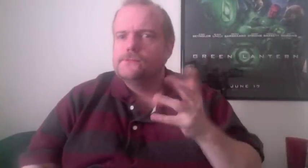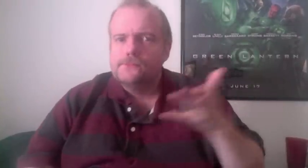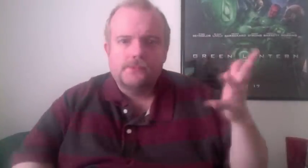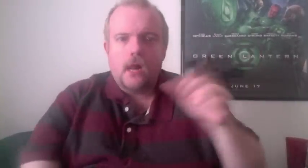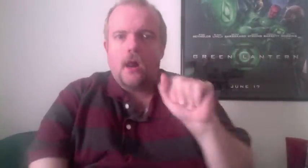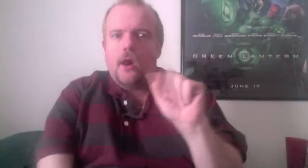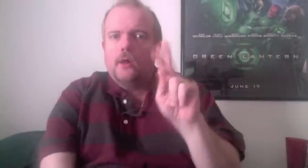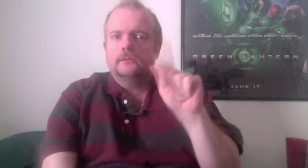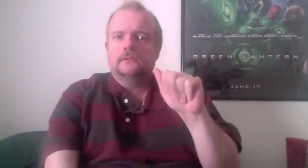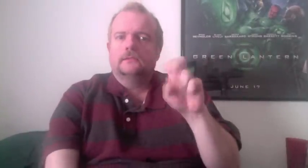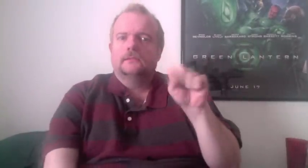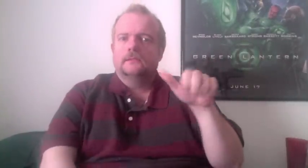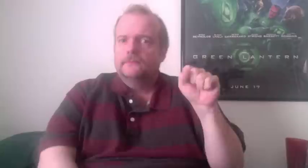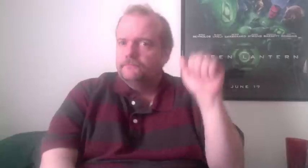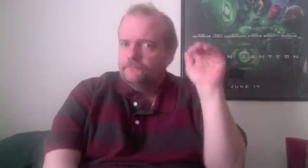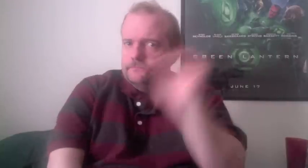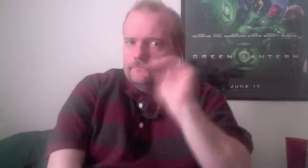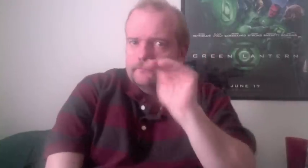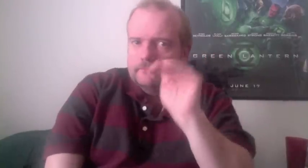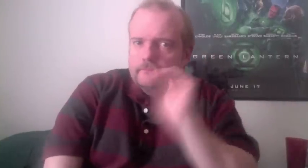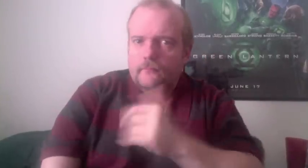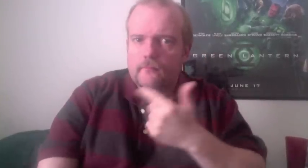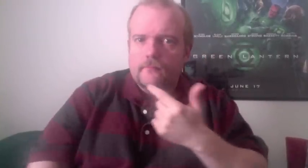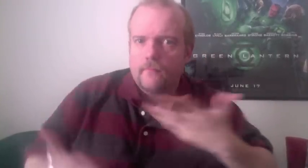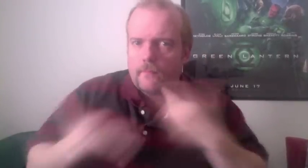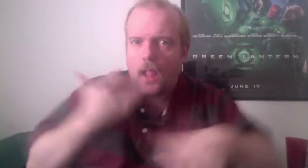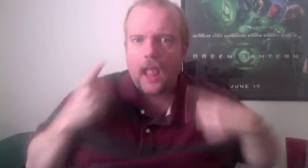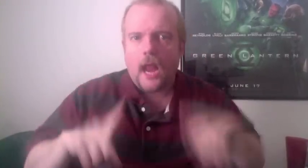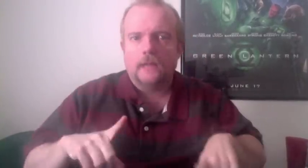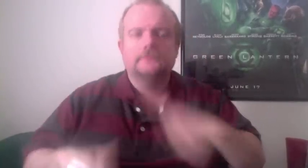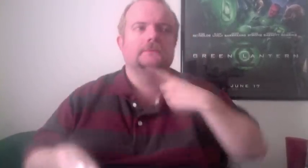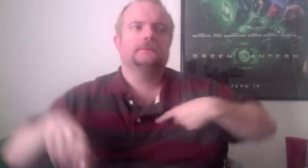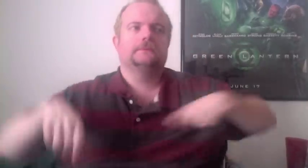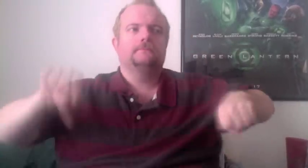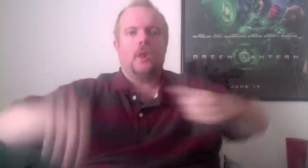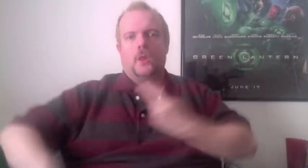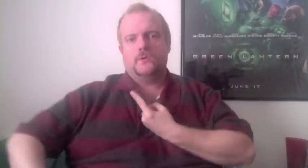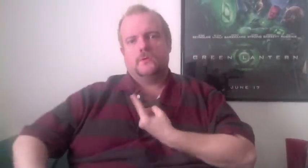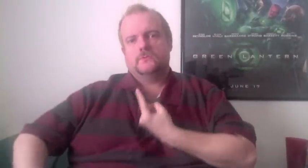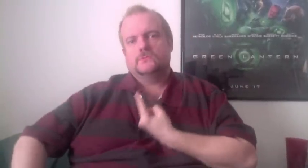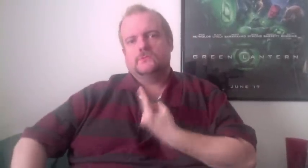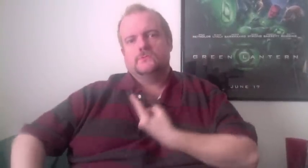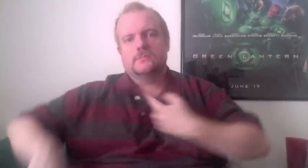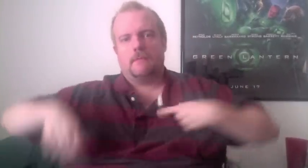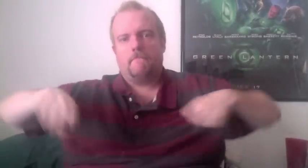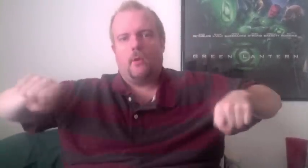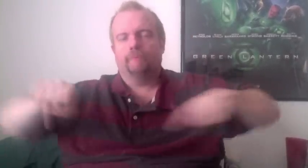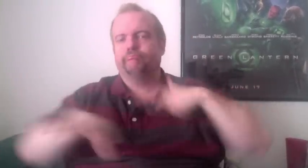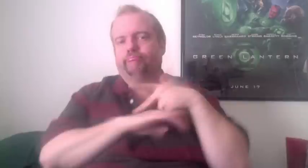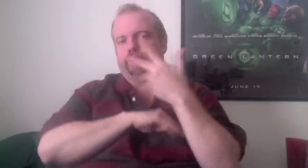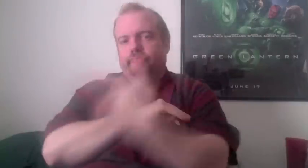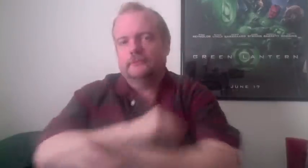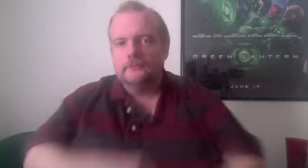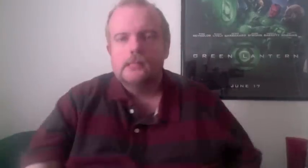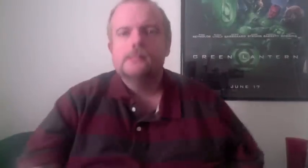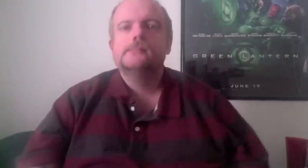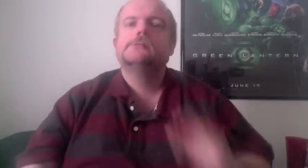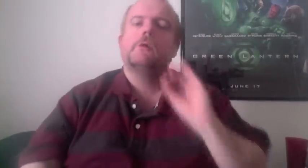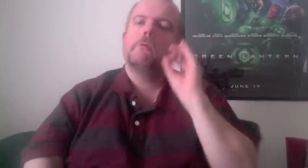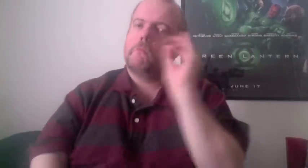then I noticed the light was on in the room, and I was freaking out because I didn't know how that dog got out of his cage, let alone how did he turn on the light and how did he